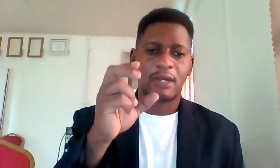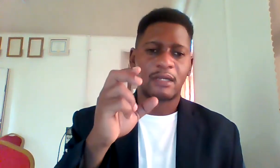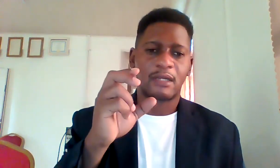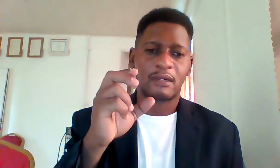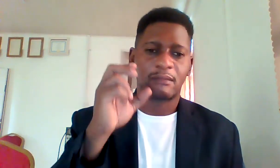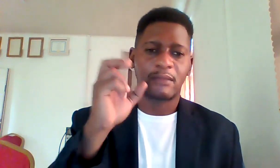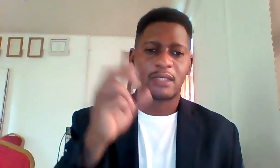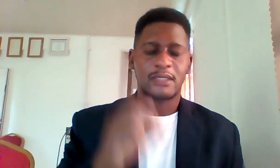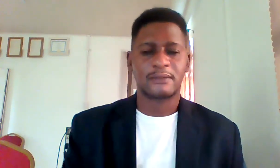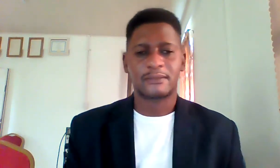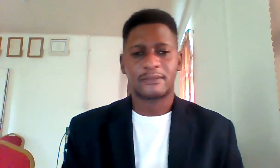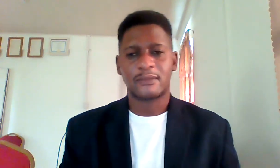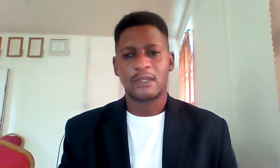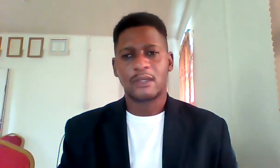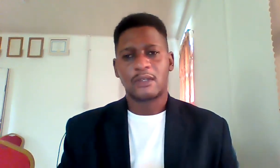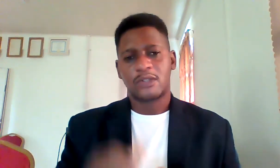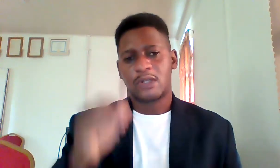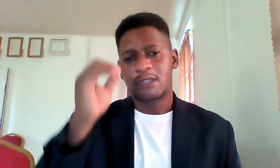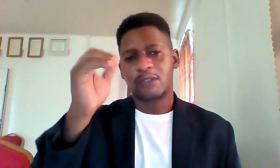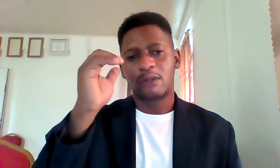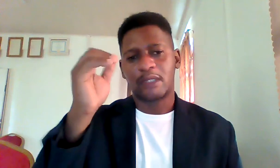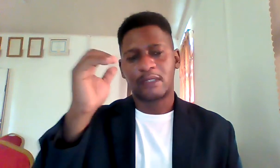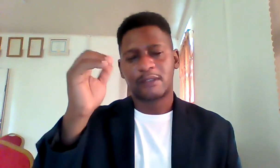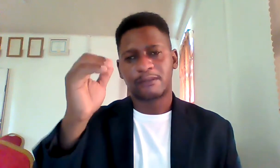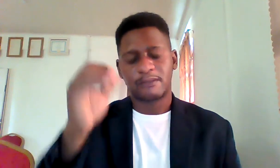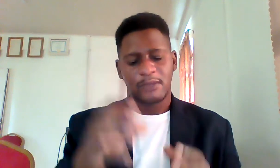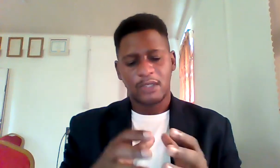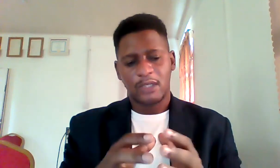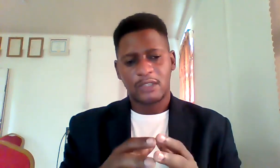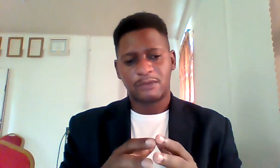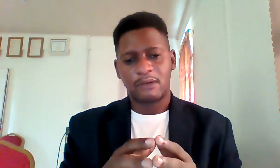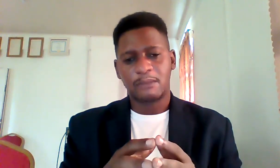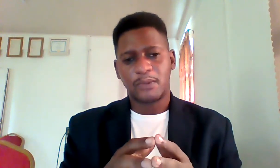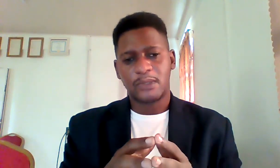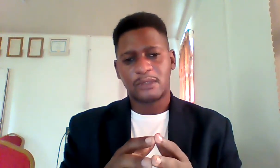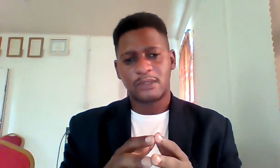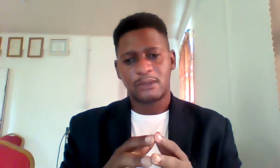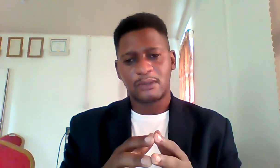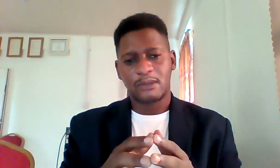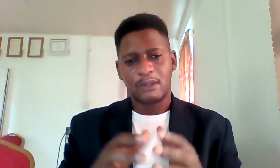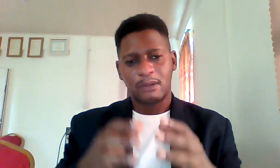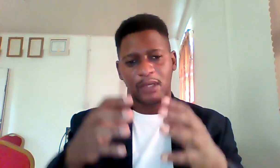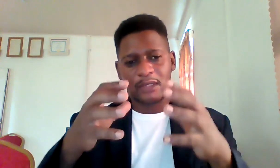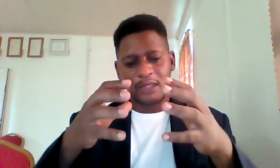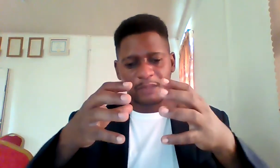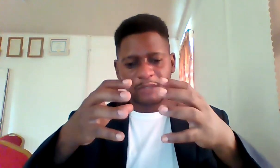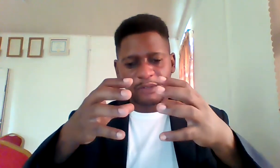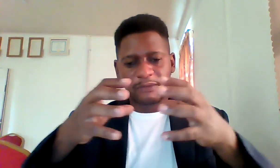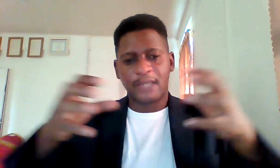marketing so now that you know this it's very important to this must reflect